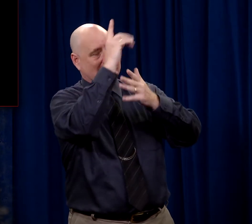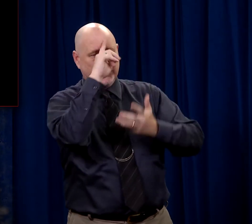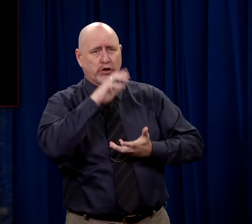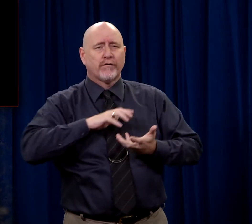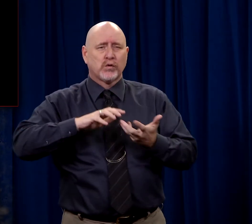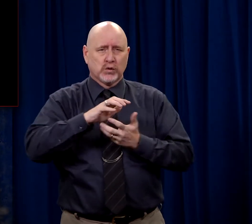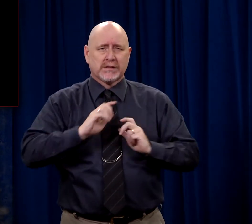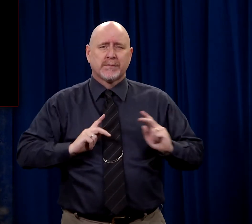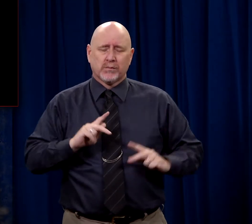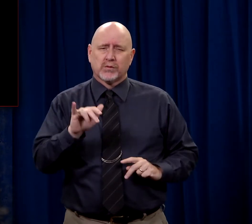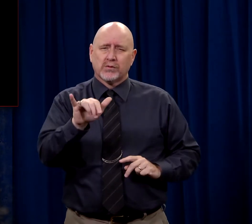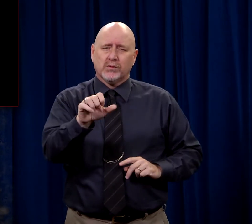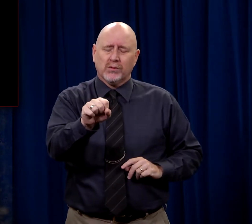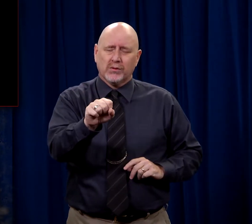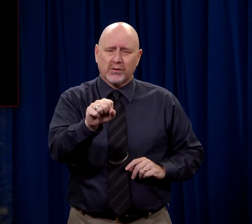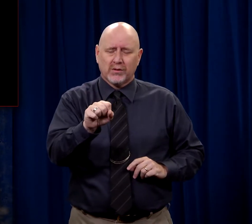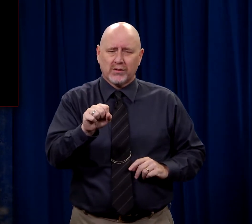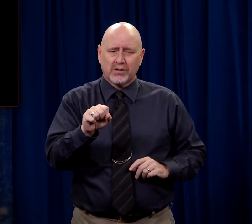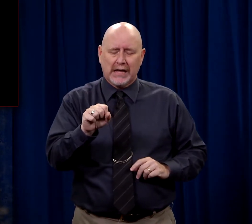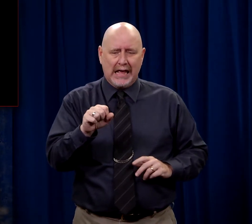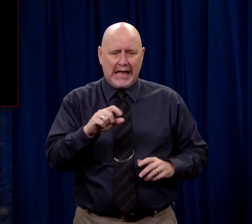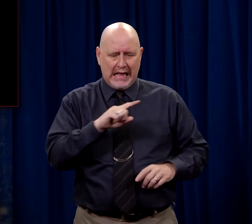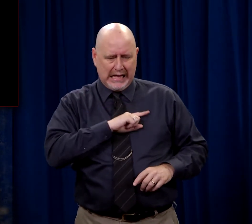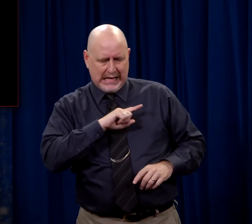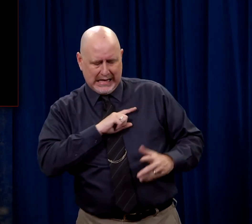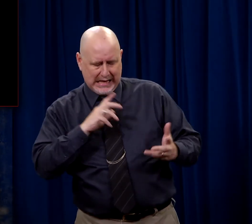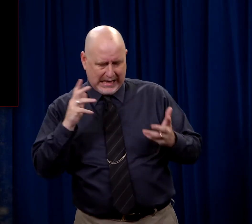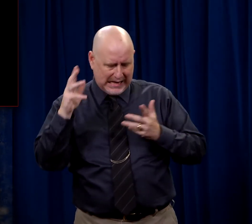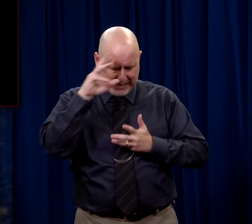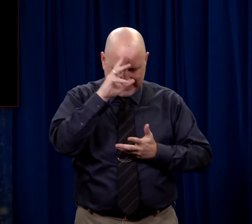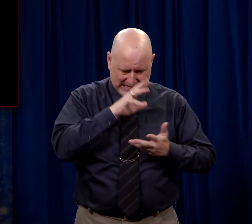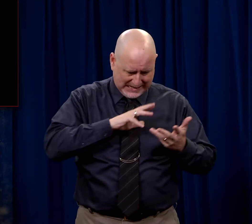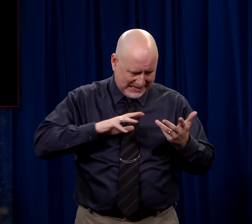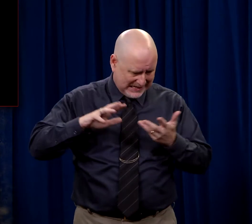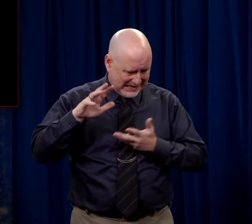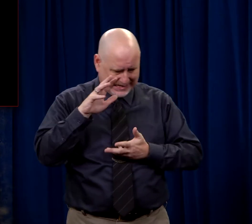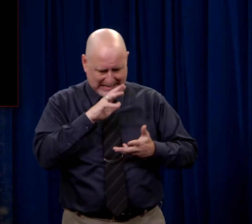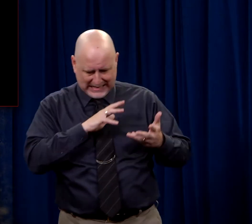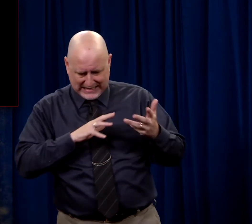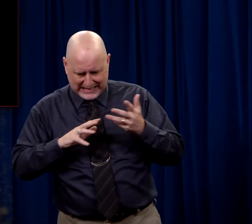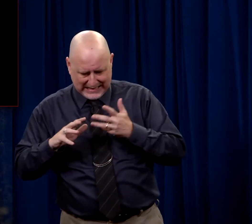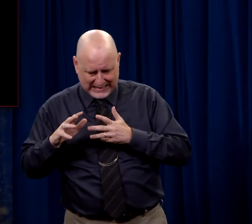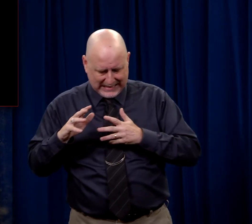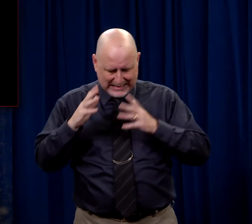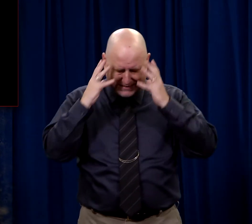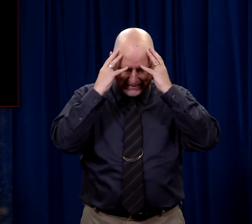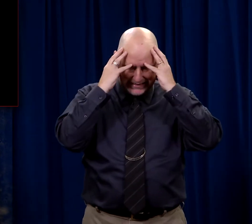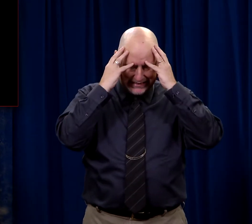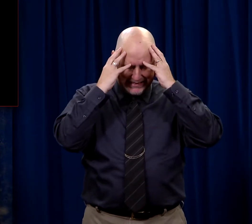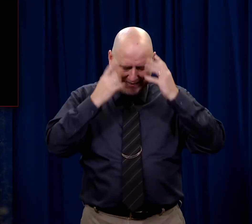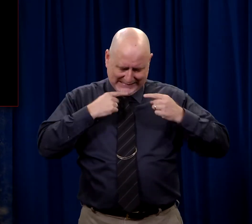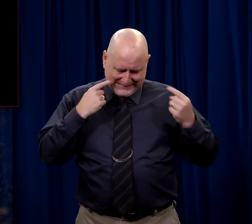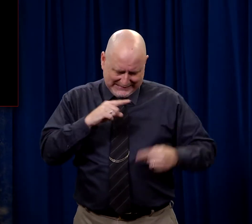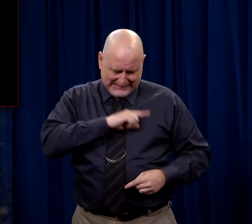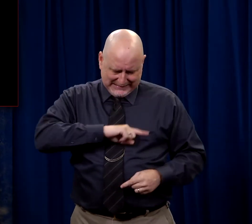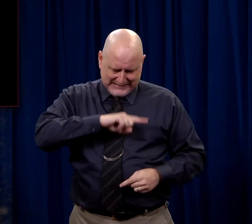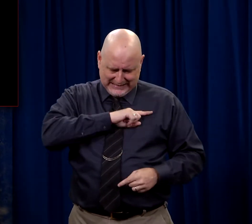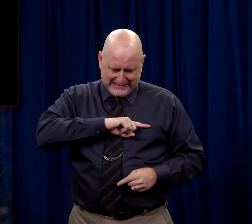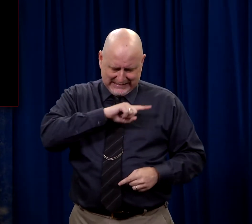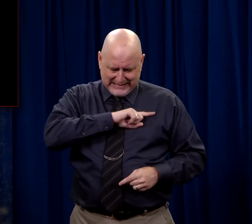confusing really. And that confusion, that unreasonableness of sin is